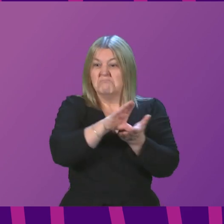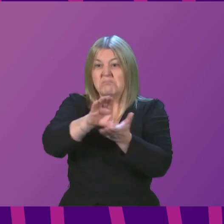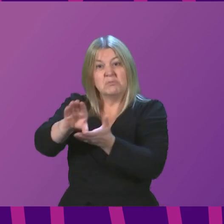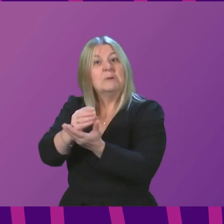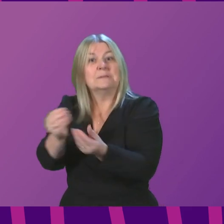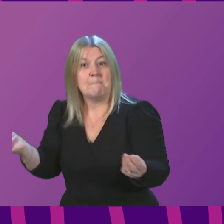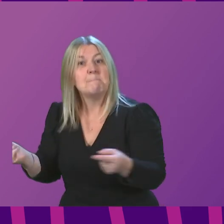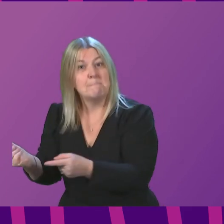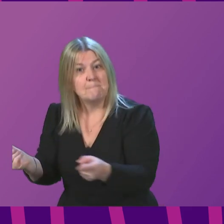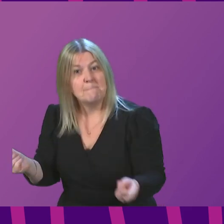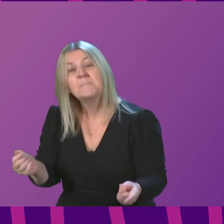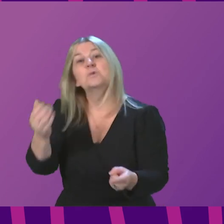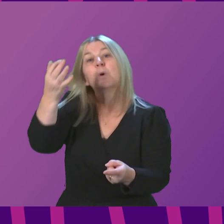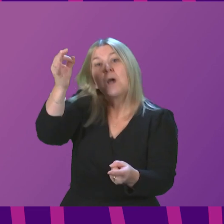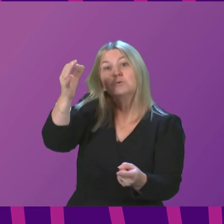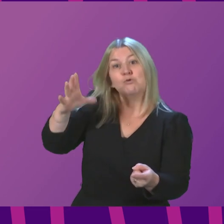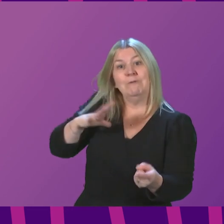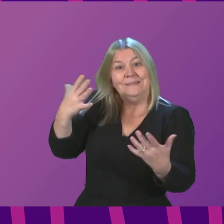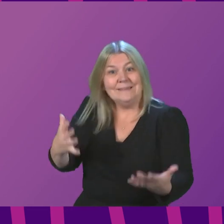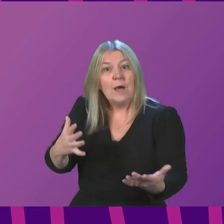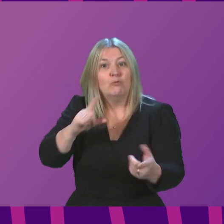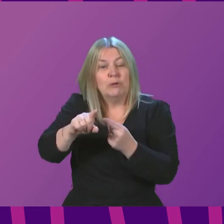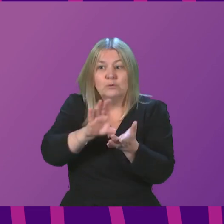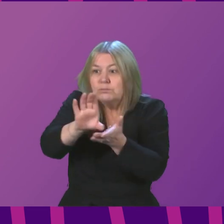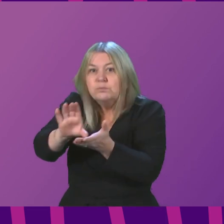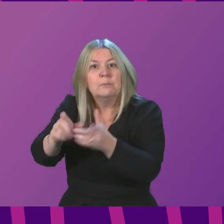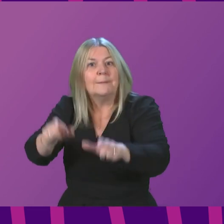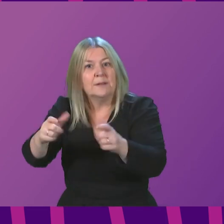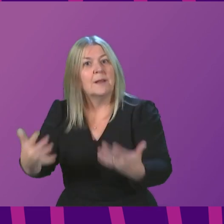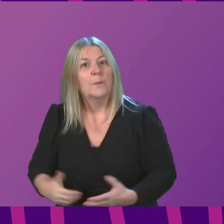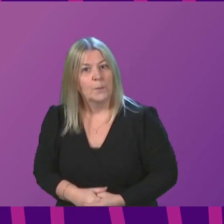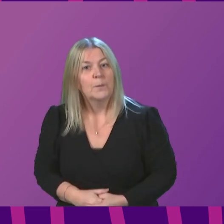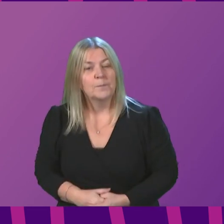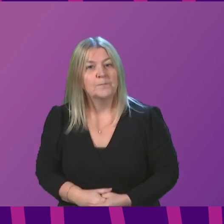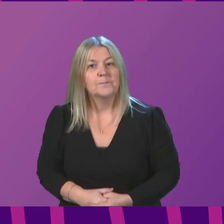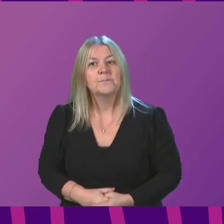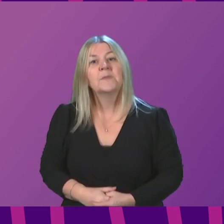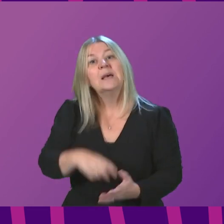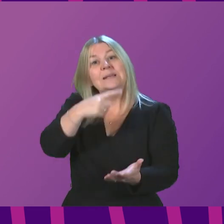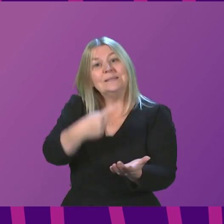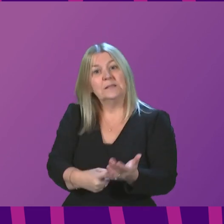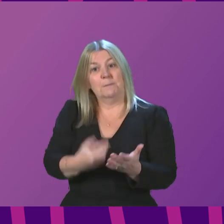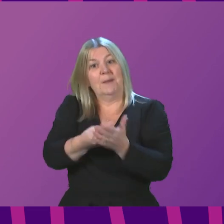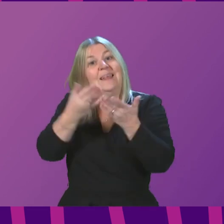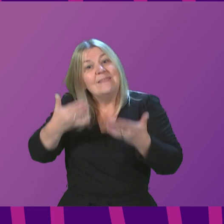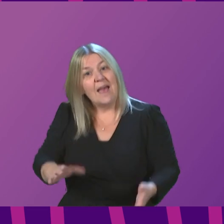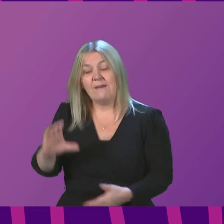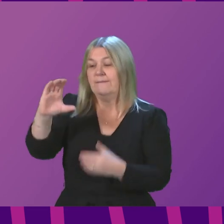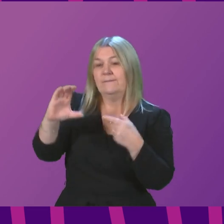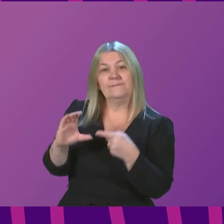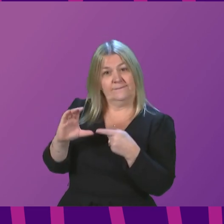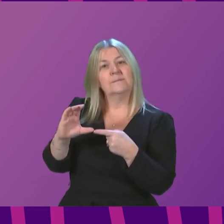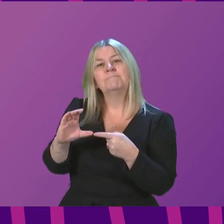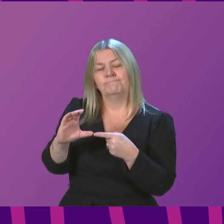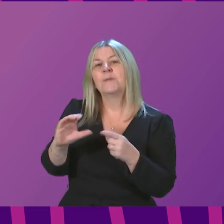councils are now working to get that money into bank accounts as fast as possible. Decisions on the allocation of the remaining funds will be confirmed